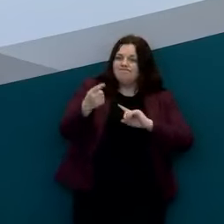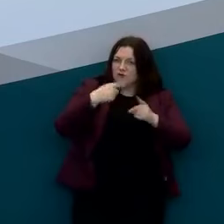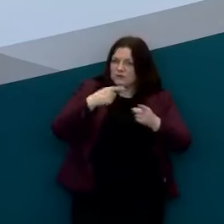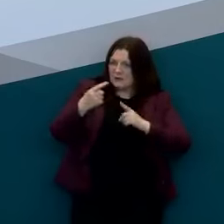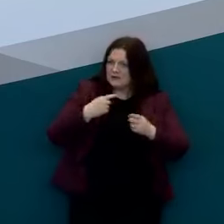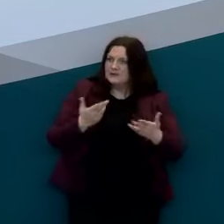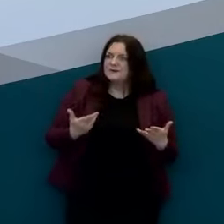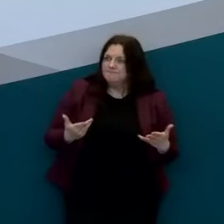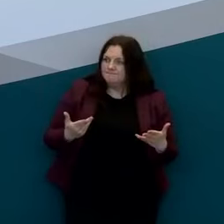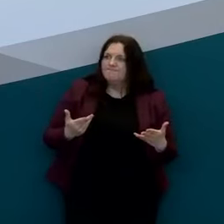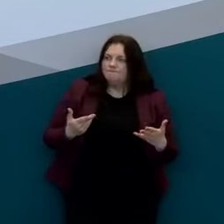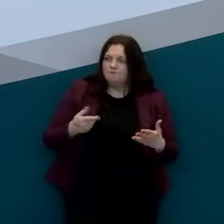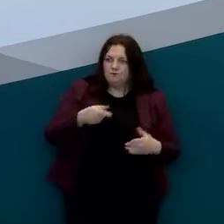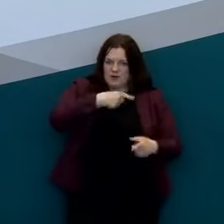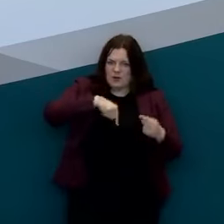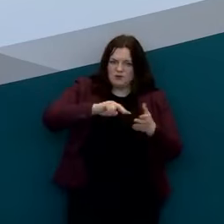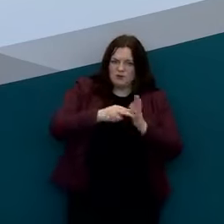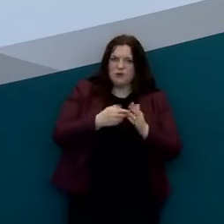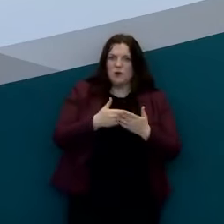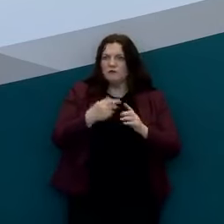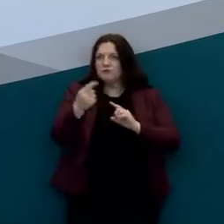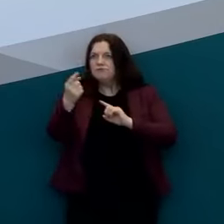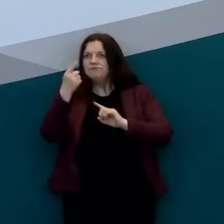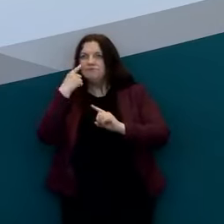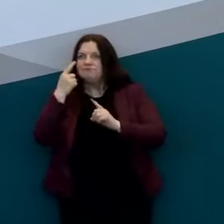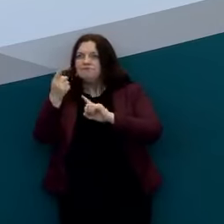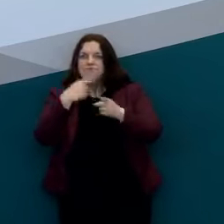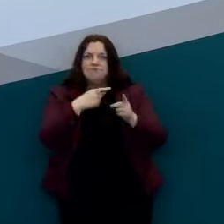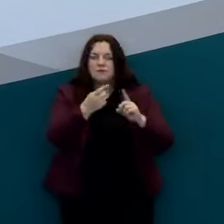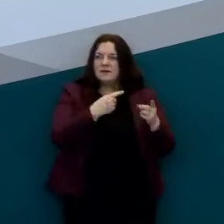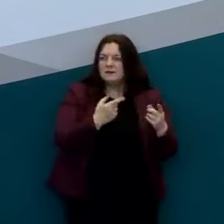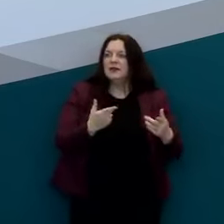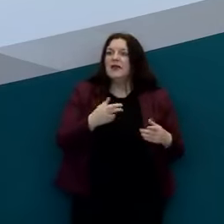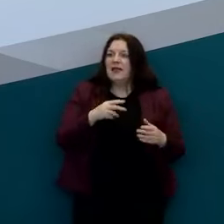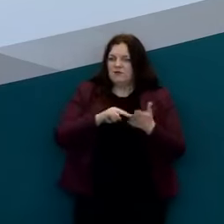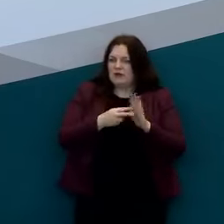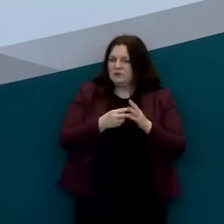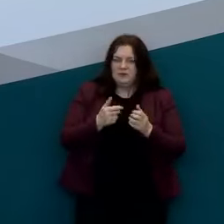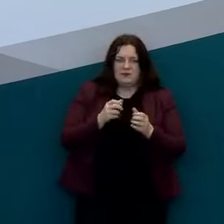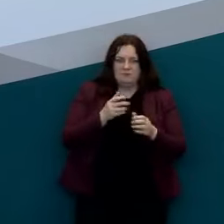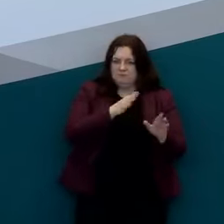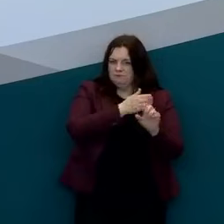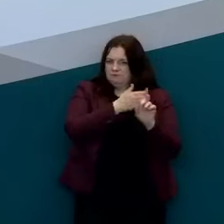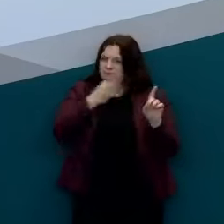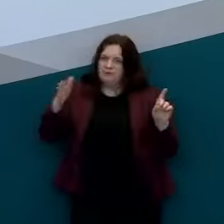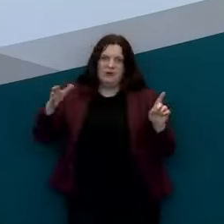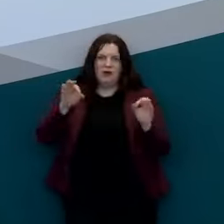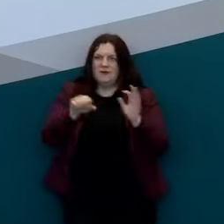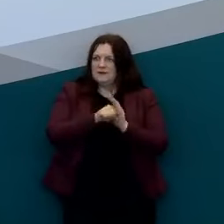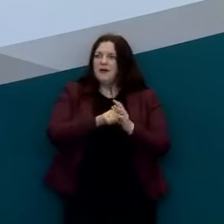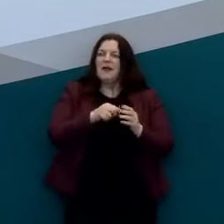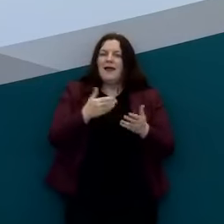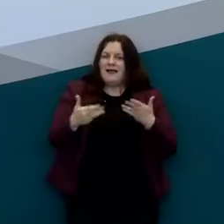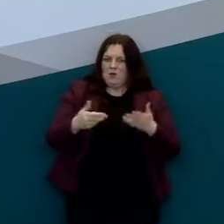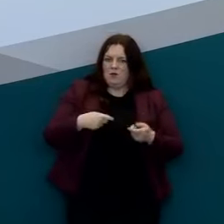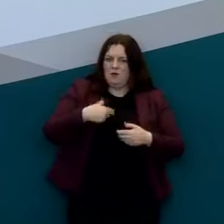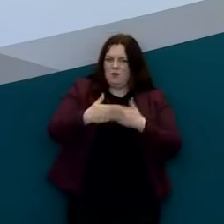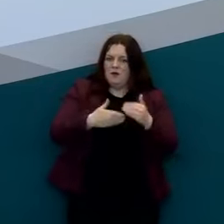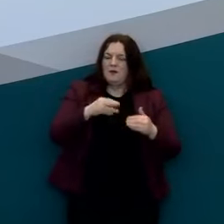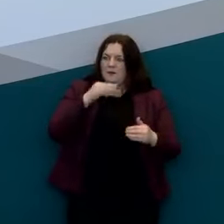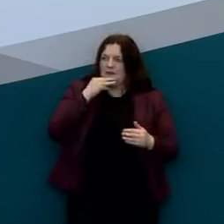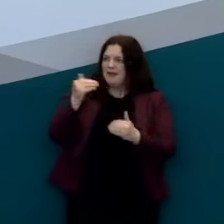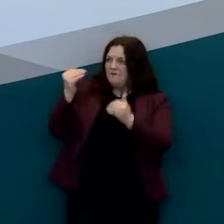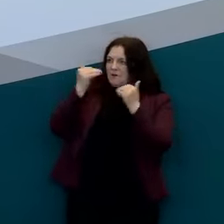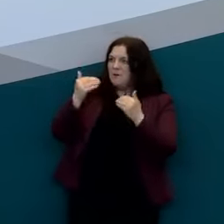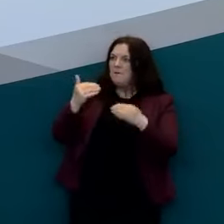one uh in terms of the let's say the arrangements that we have in place across government and then the extent to which we have to deploy them being informed